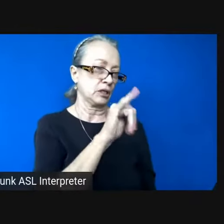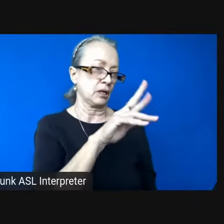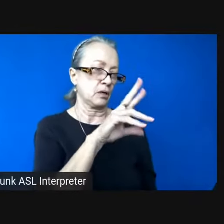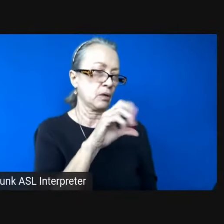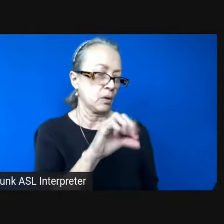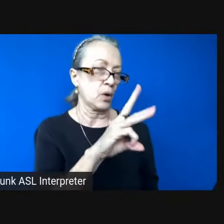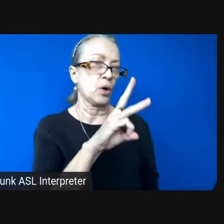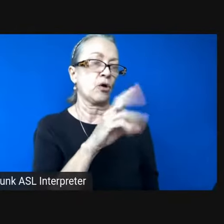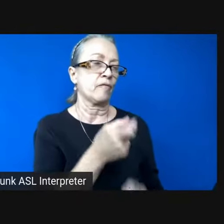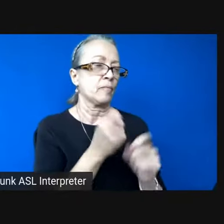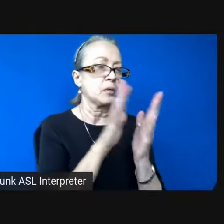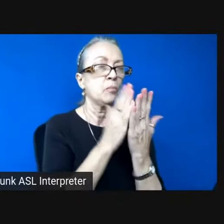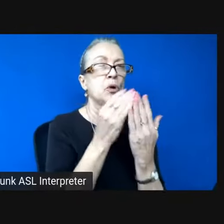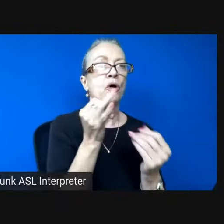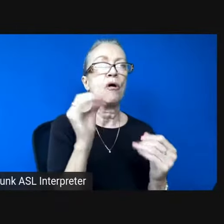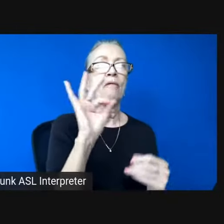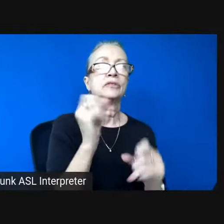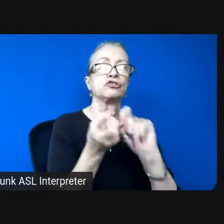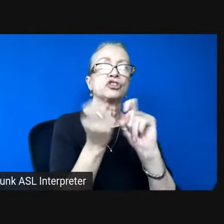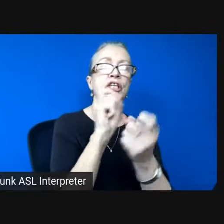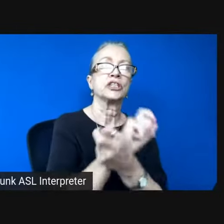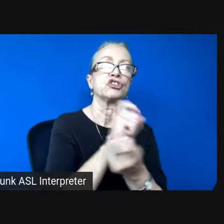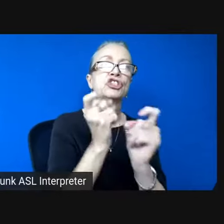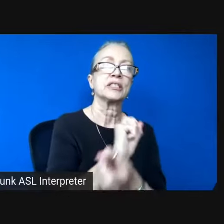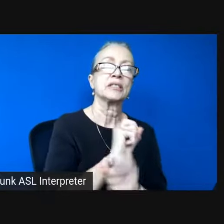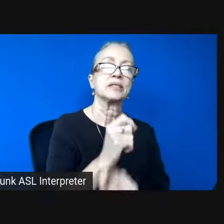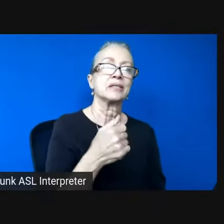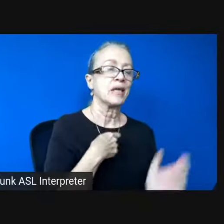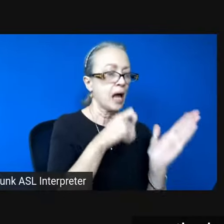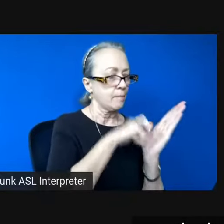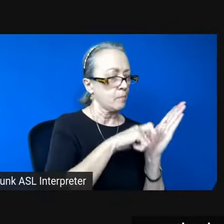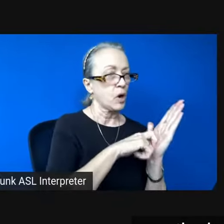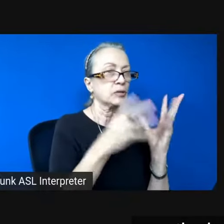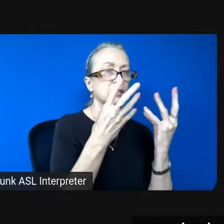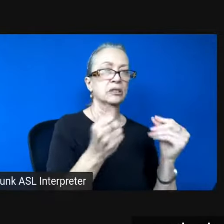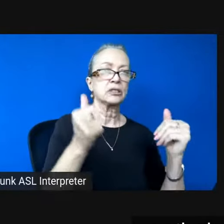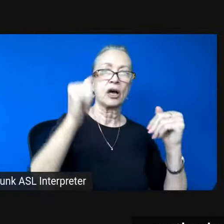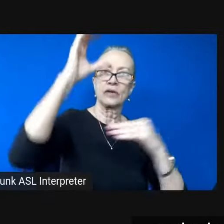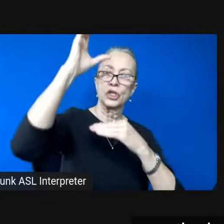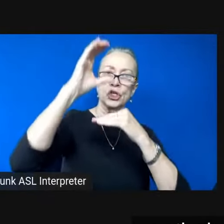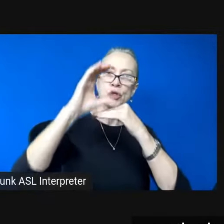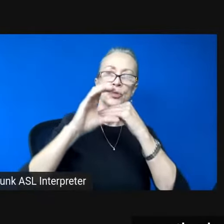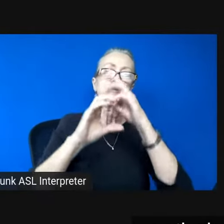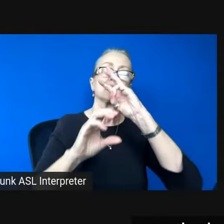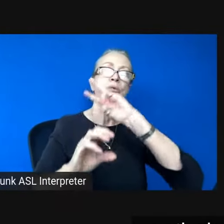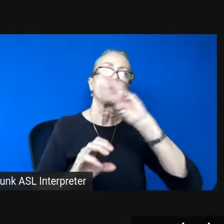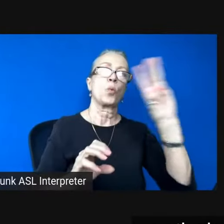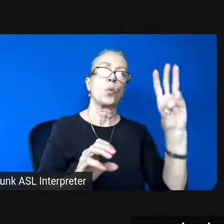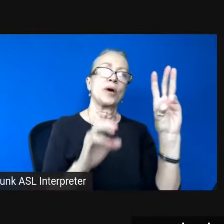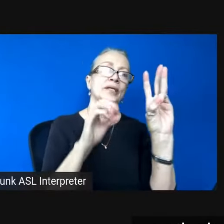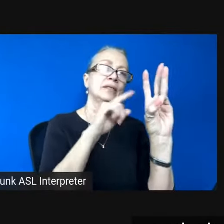i mark the dissolving hues in the west as the sky brightens above